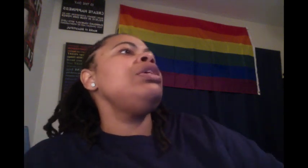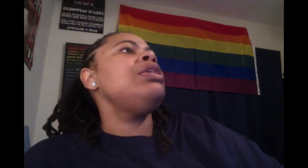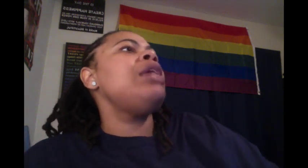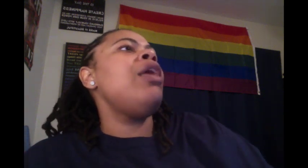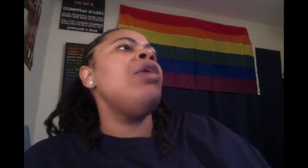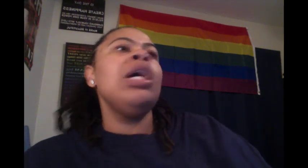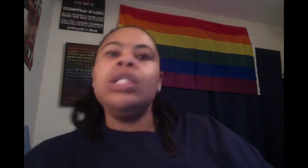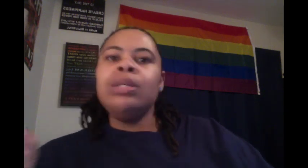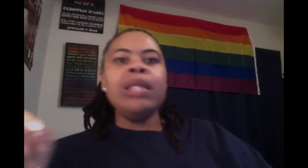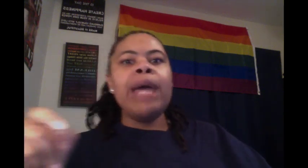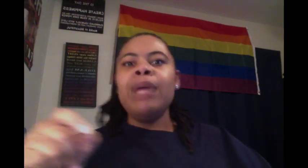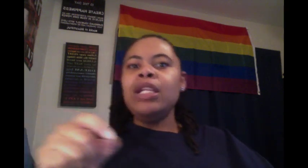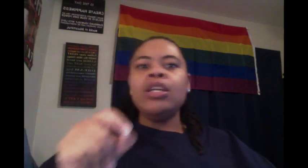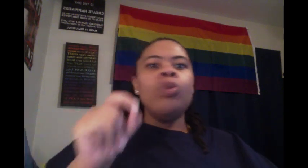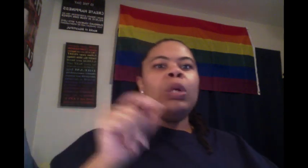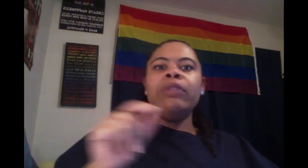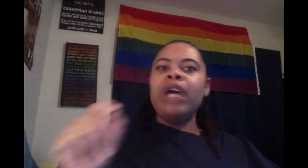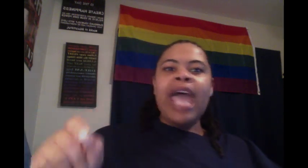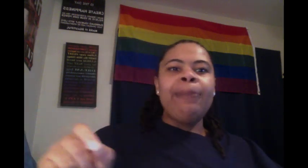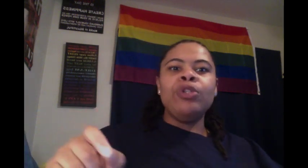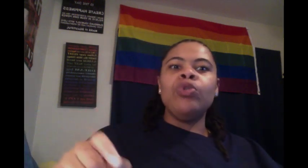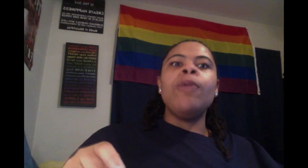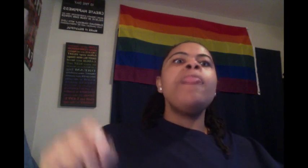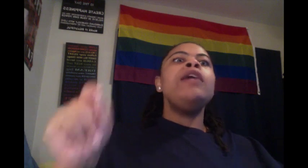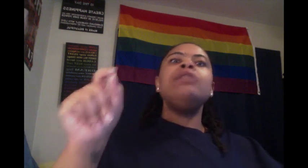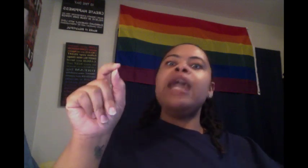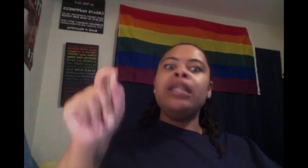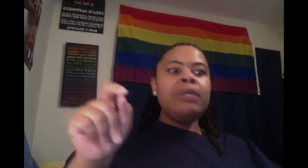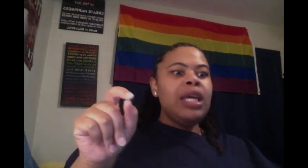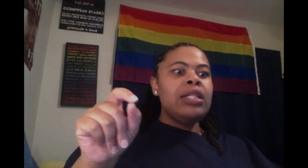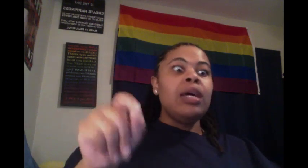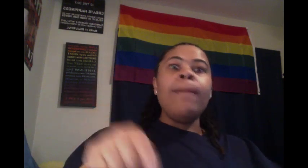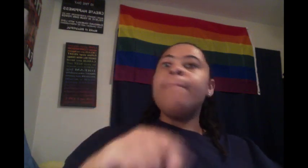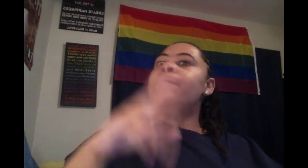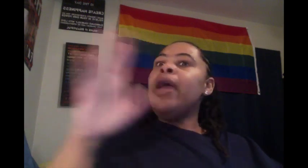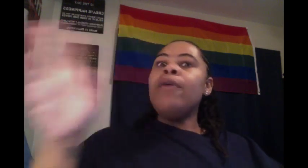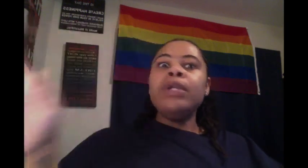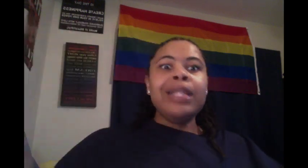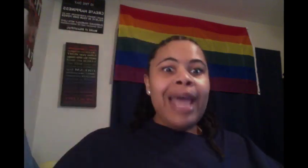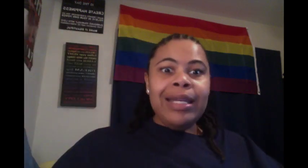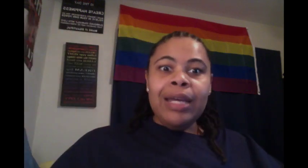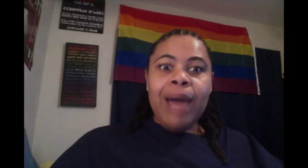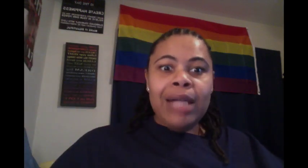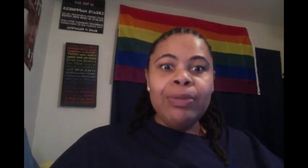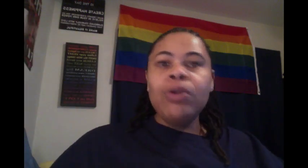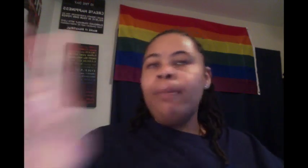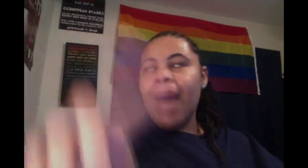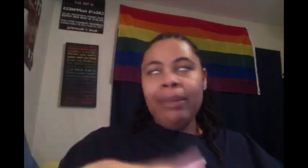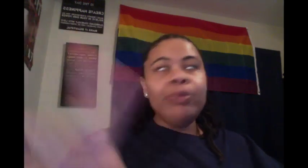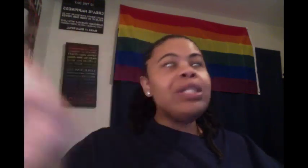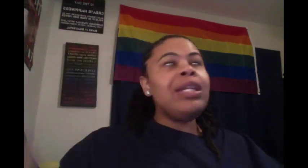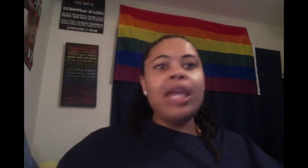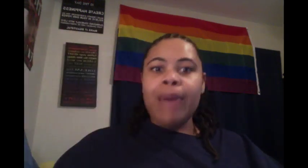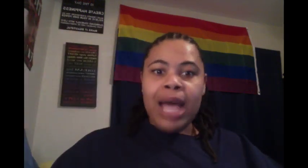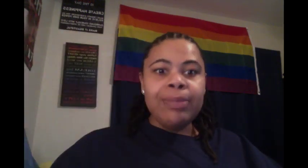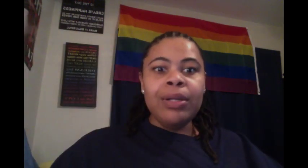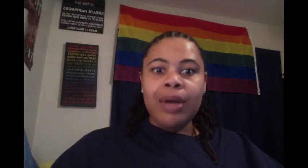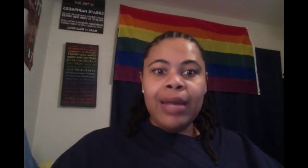yourself. She was like, bitch, what the fuck happened to him? It was like, let me tell you something. Barry went to the goddamn hospital. Bobby went to the damn hospital. Okay.